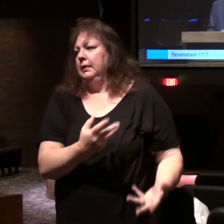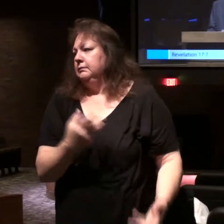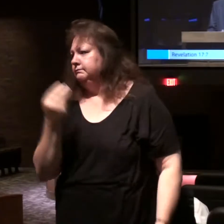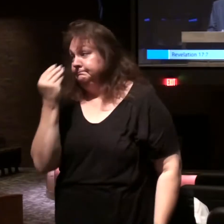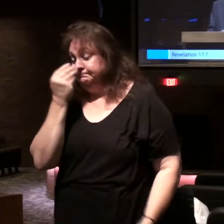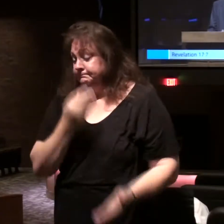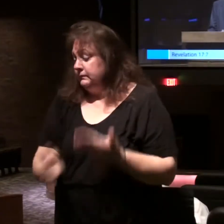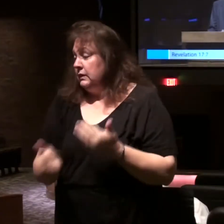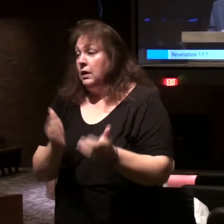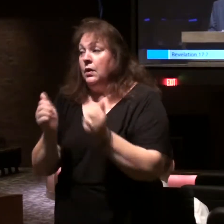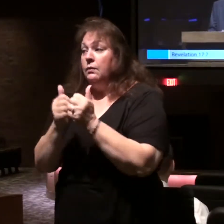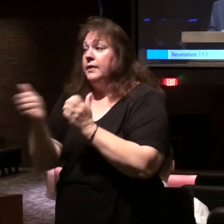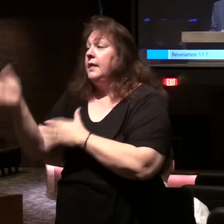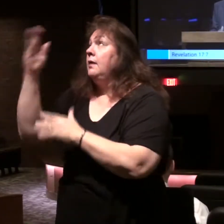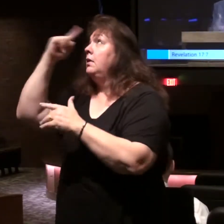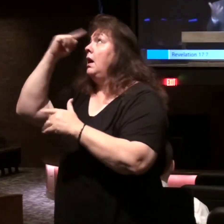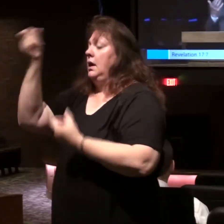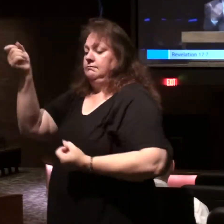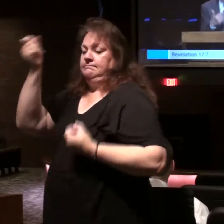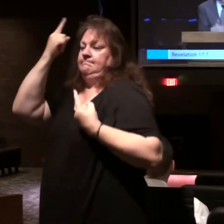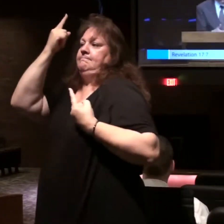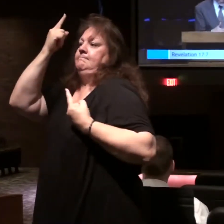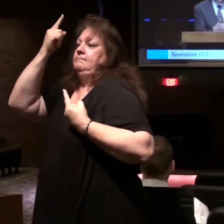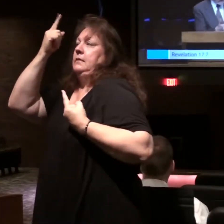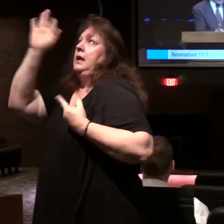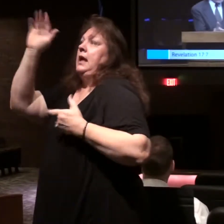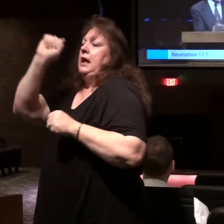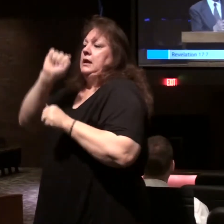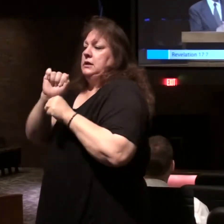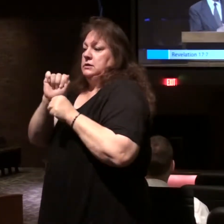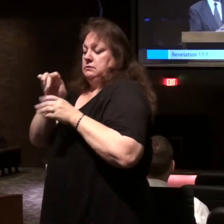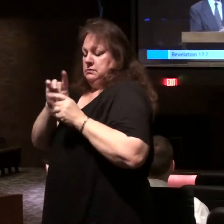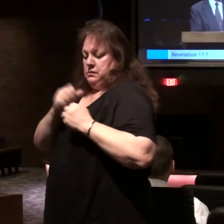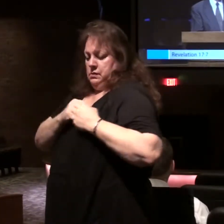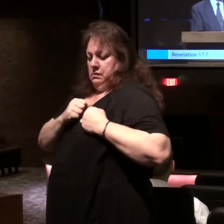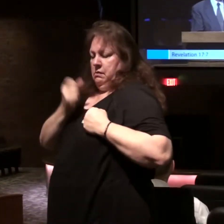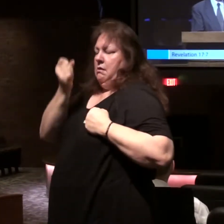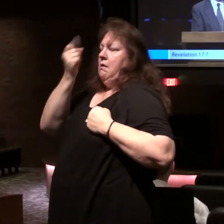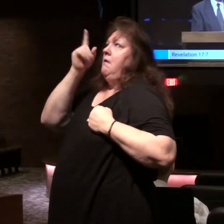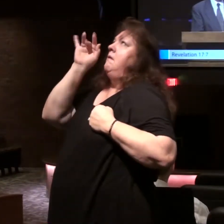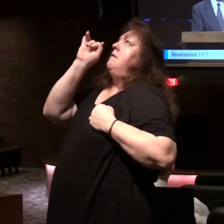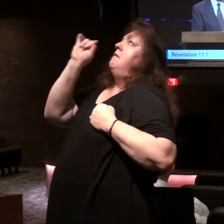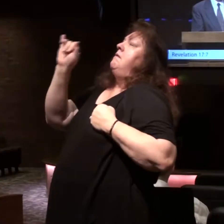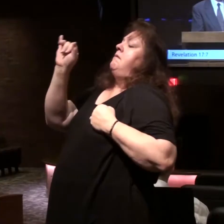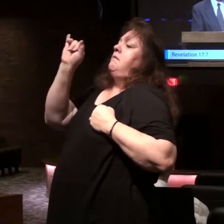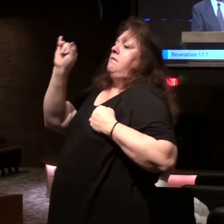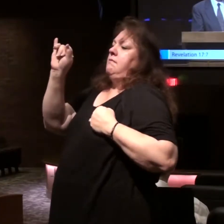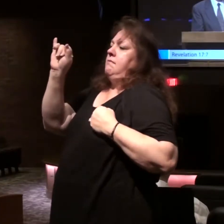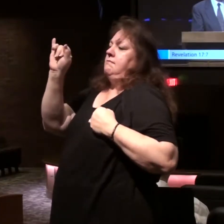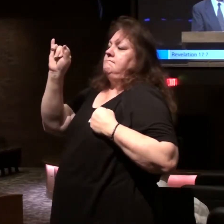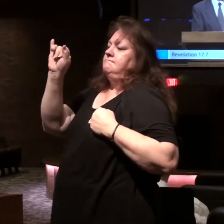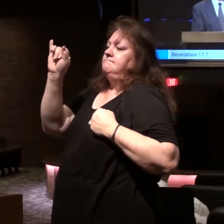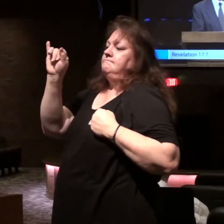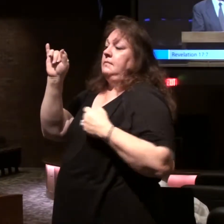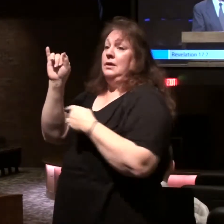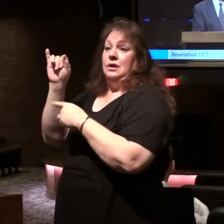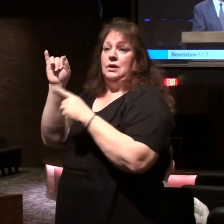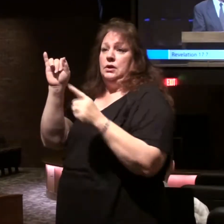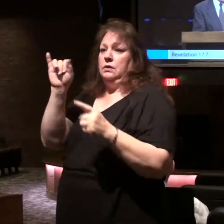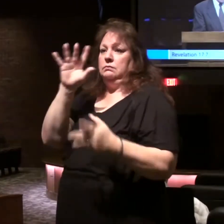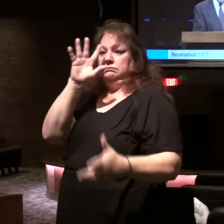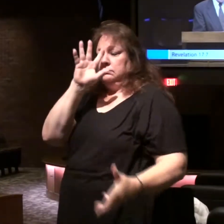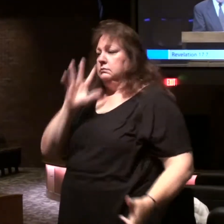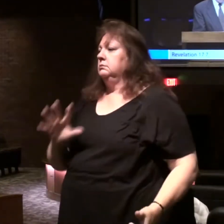Apart from the revelation of God and the work of his spirit with that revelation in your life. You're in a world of